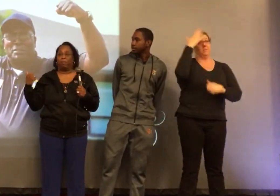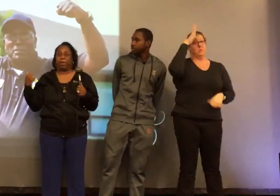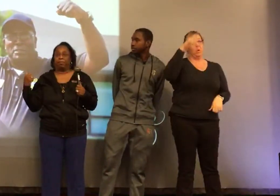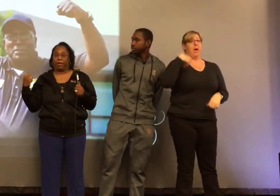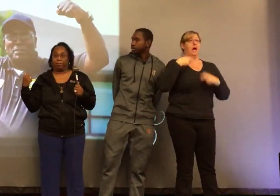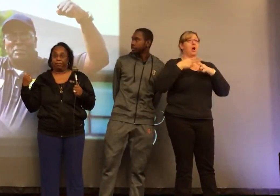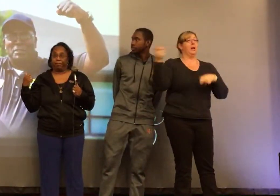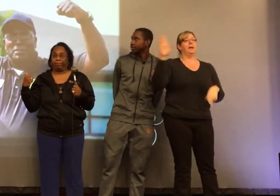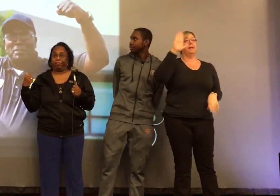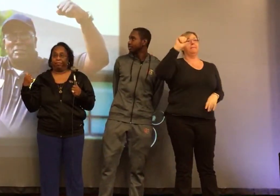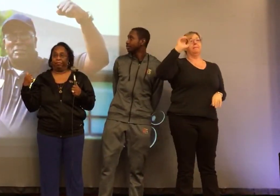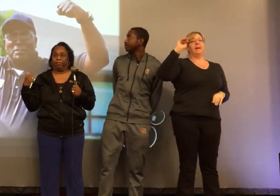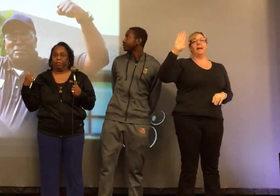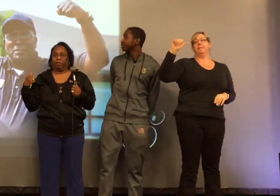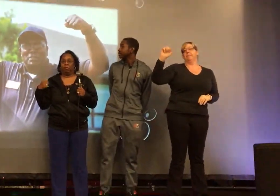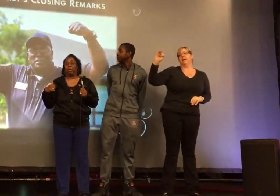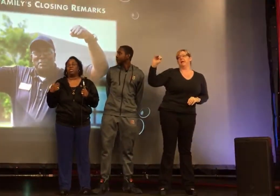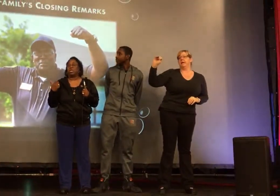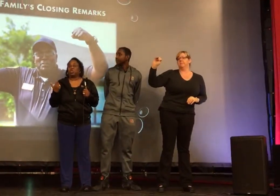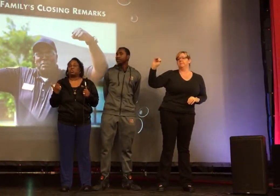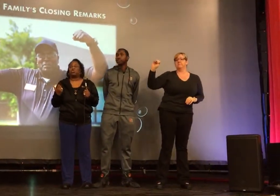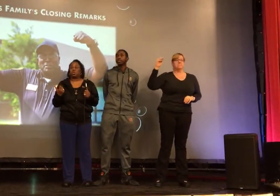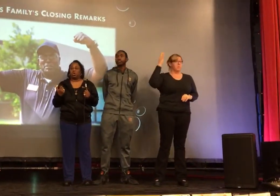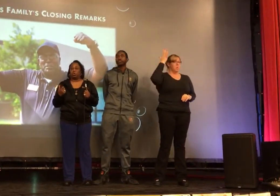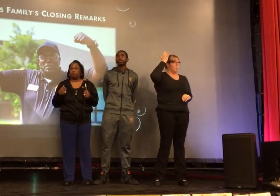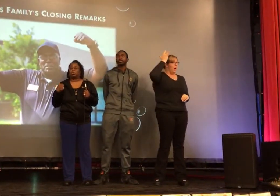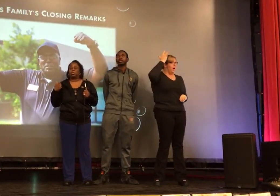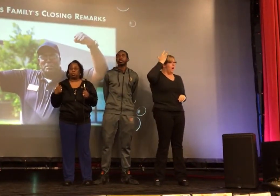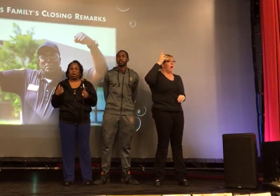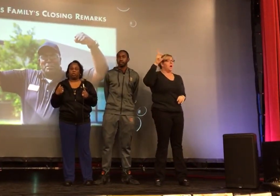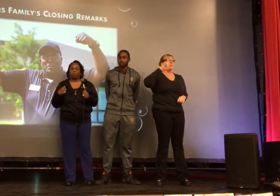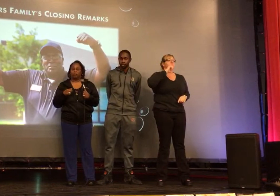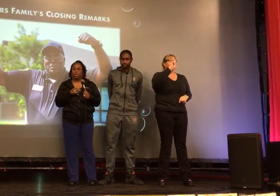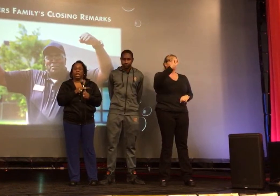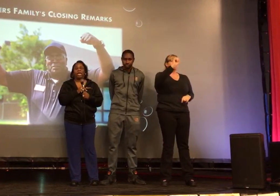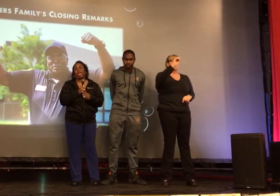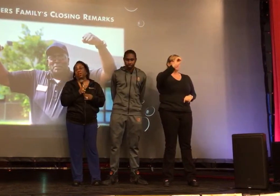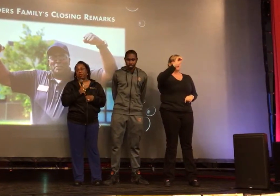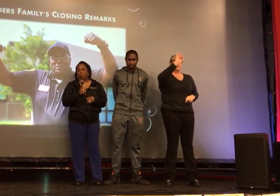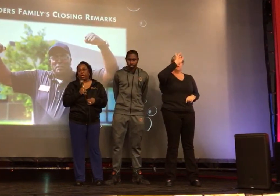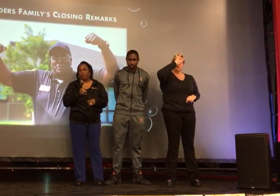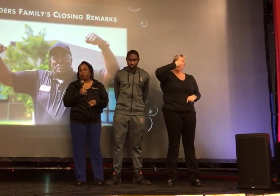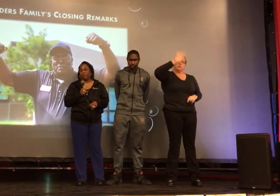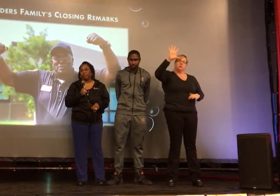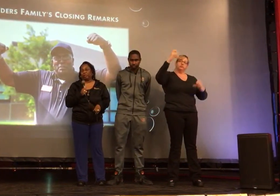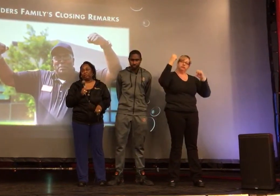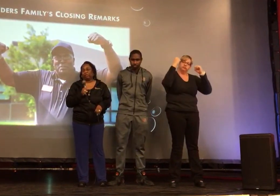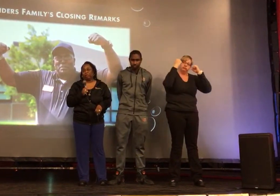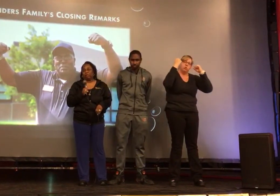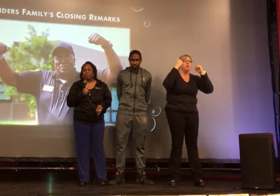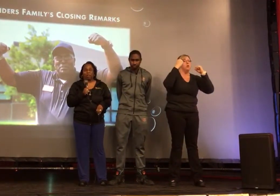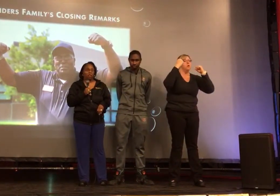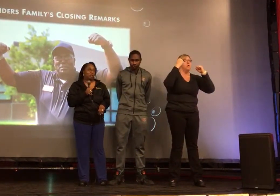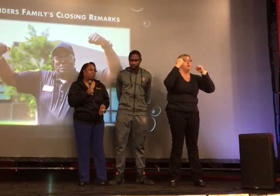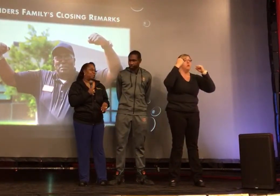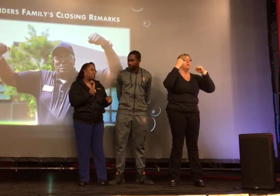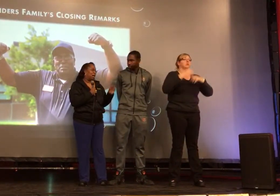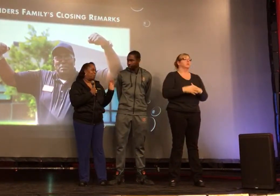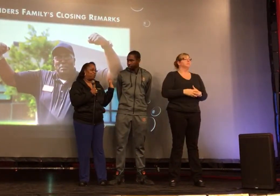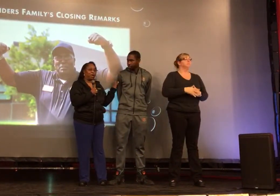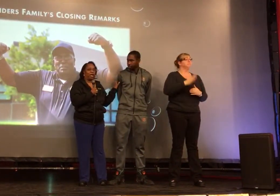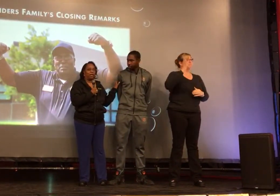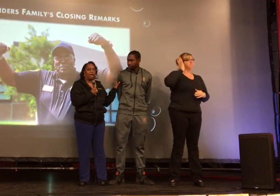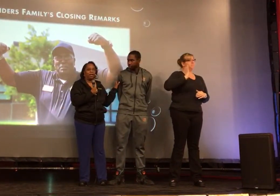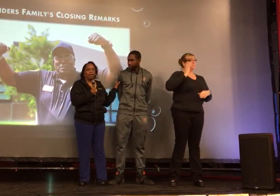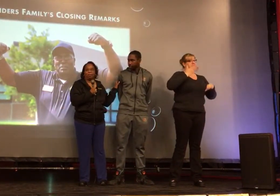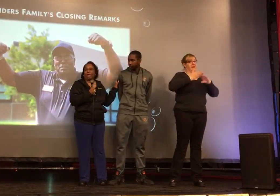I used to call him Bam Bam because he is so strong in every way there was a